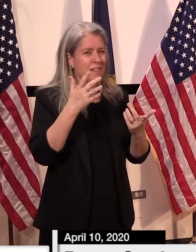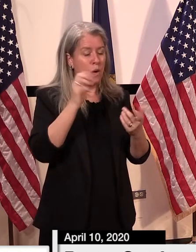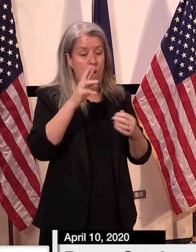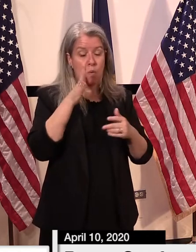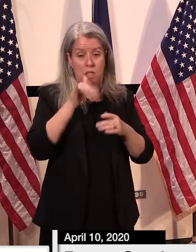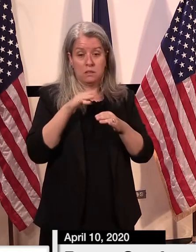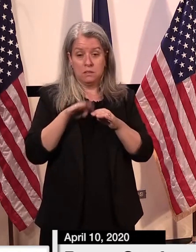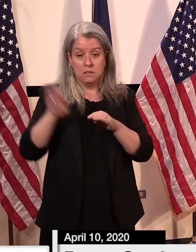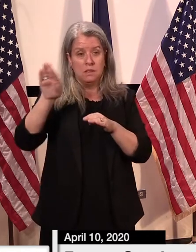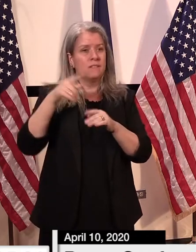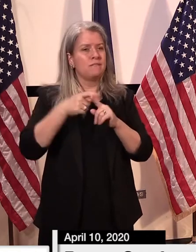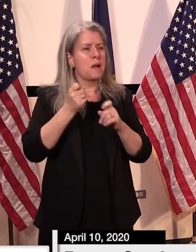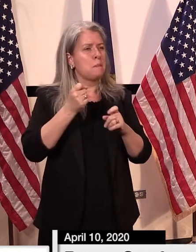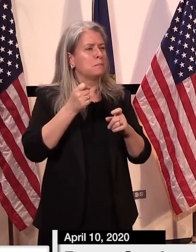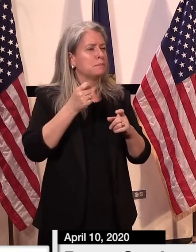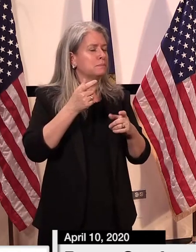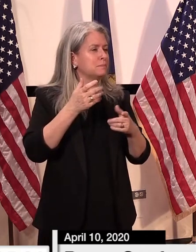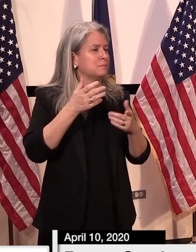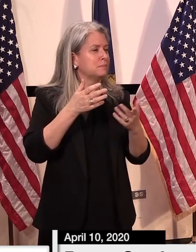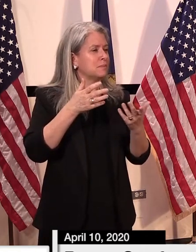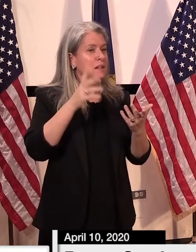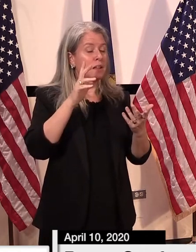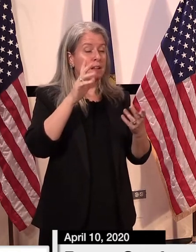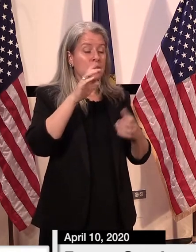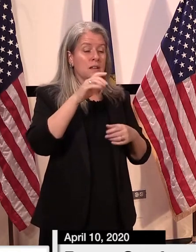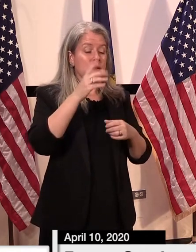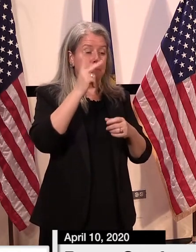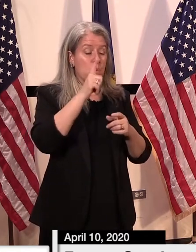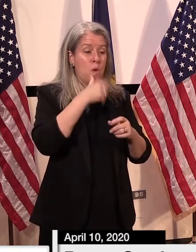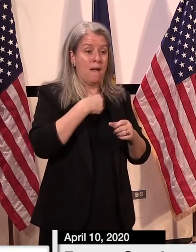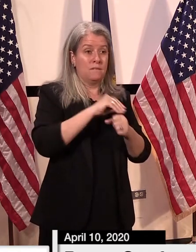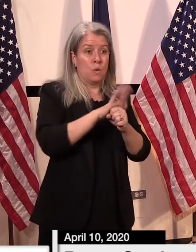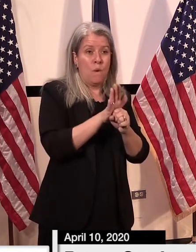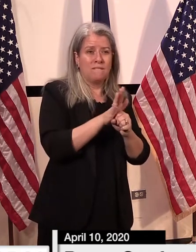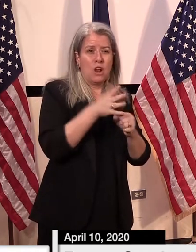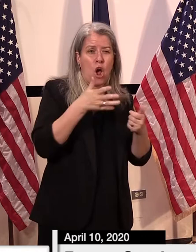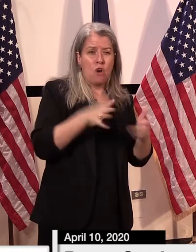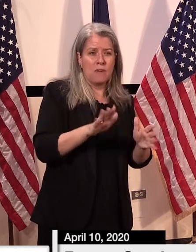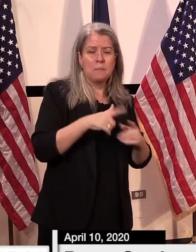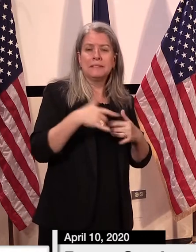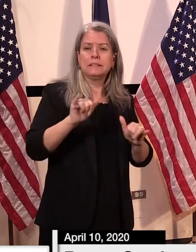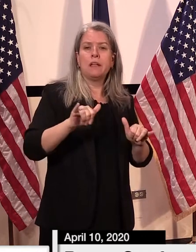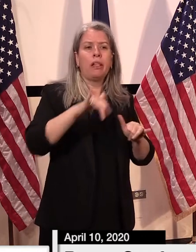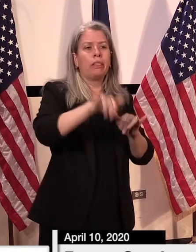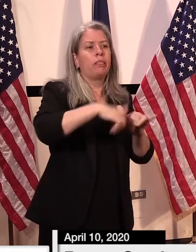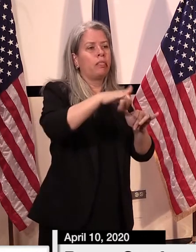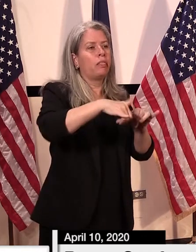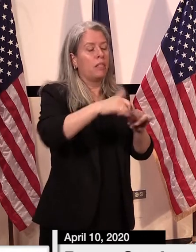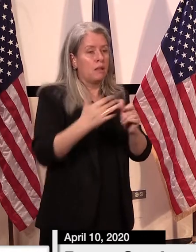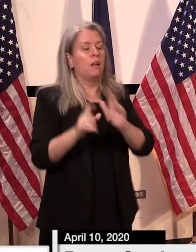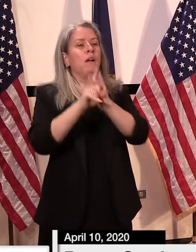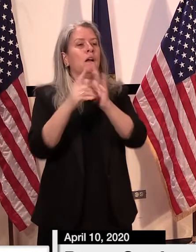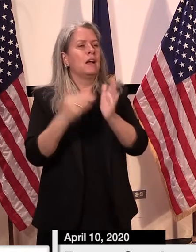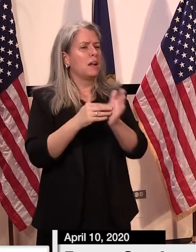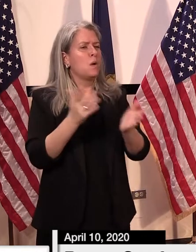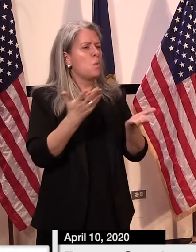from latent uh covid19 that just has just still lurking out there in the population